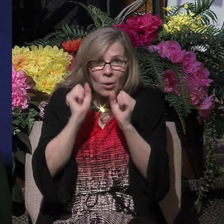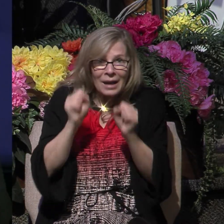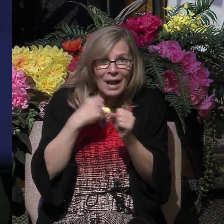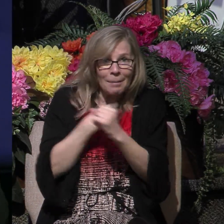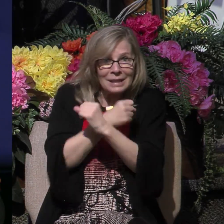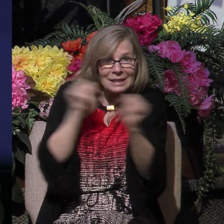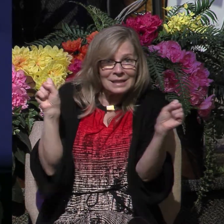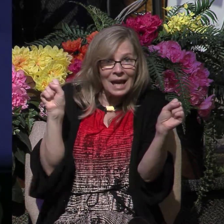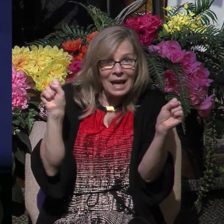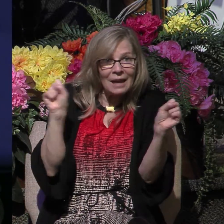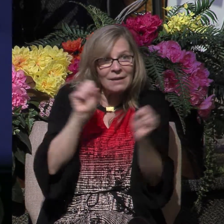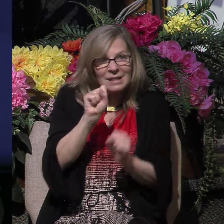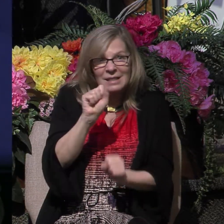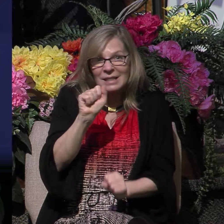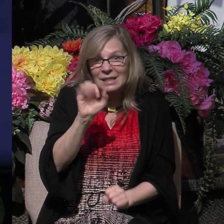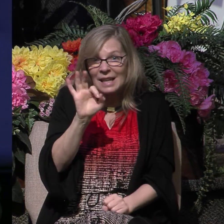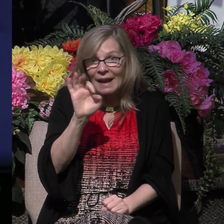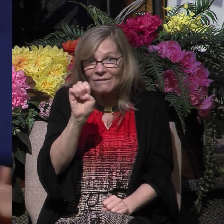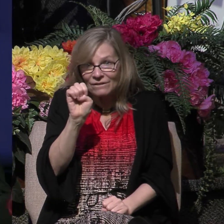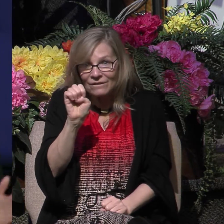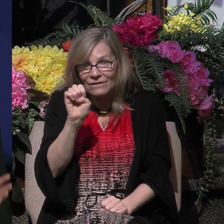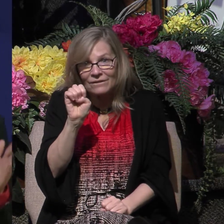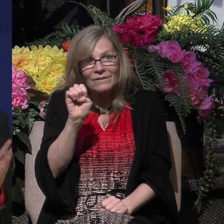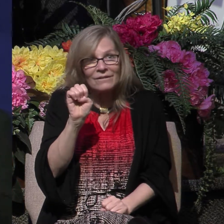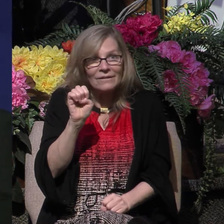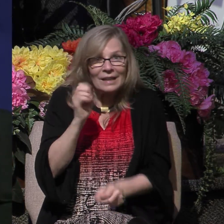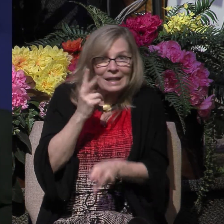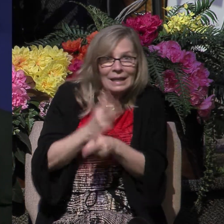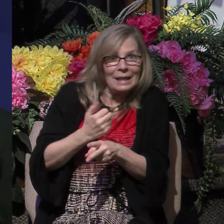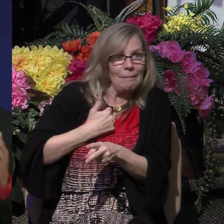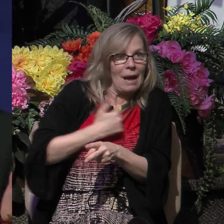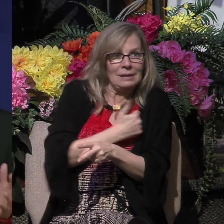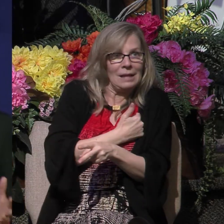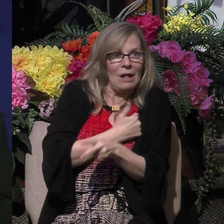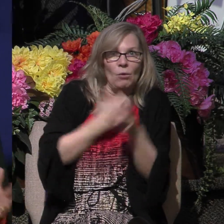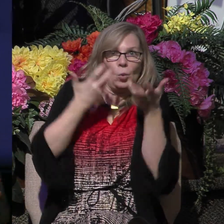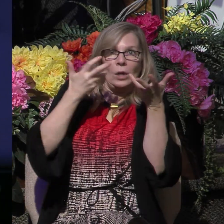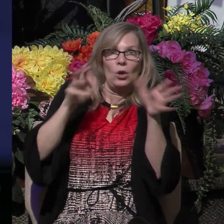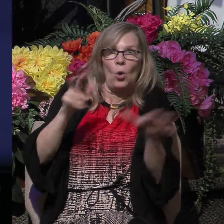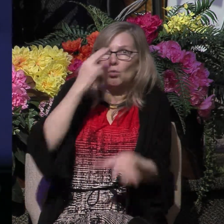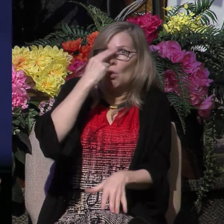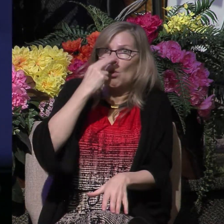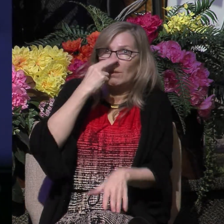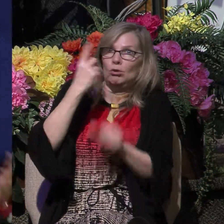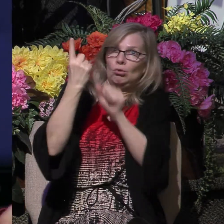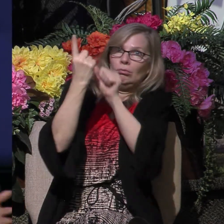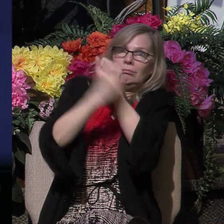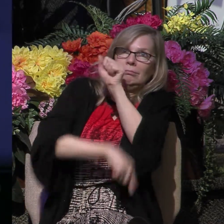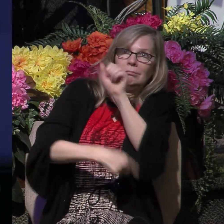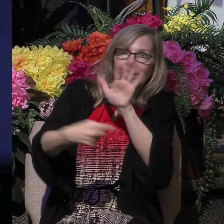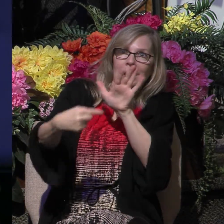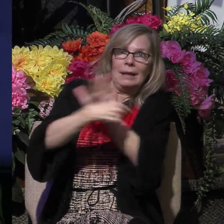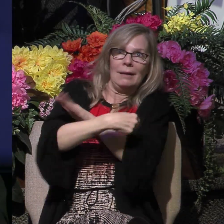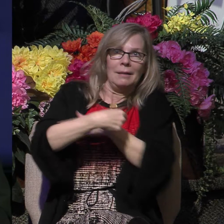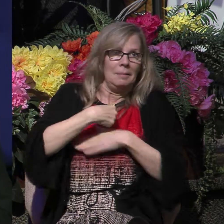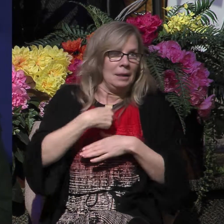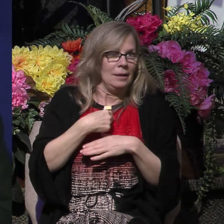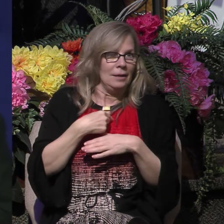safe, what he needed to do to keep himself from physically losing his life at the hands of his authorities.